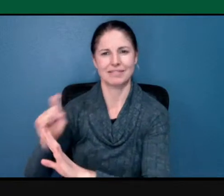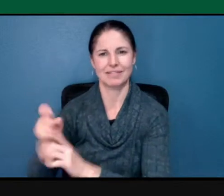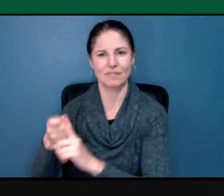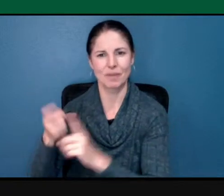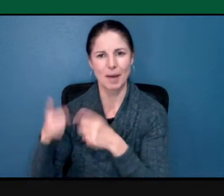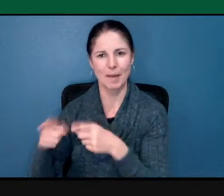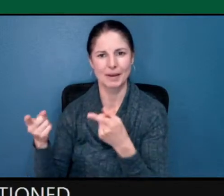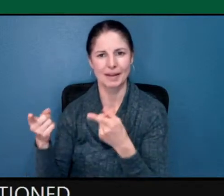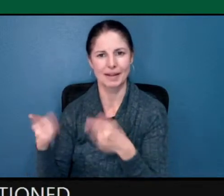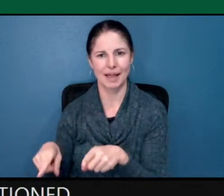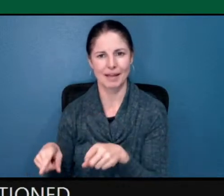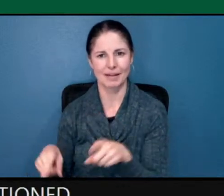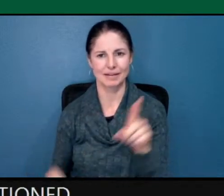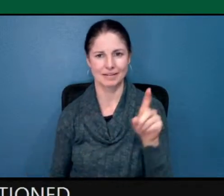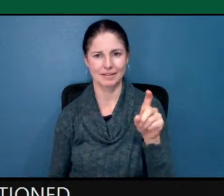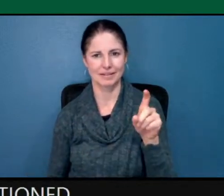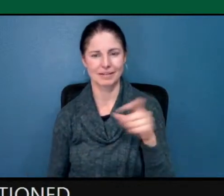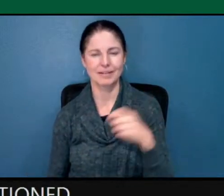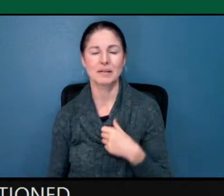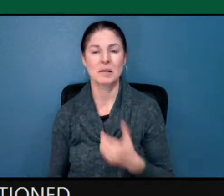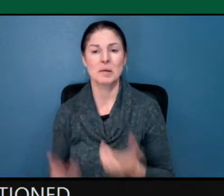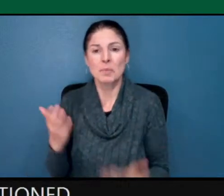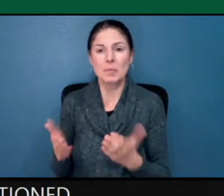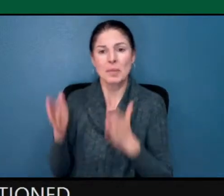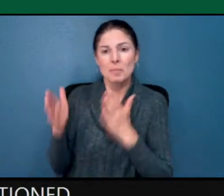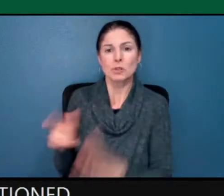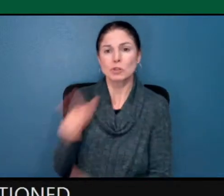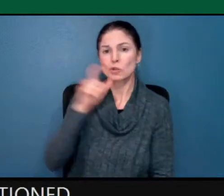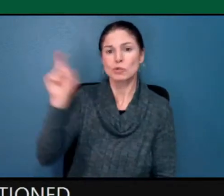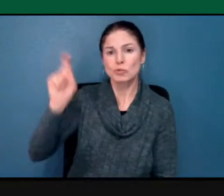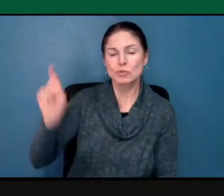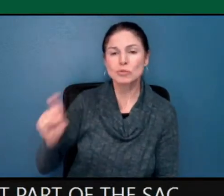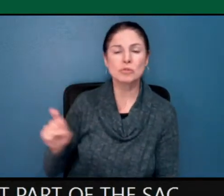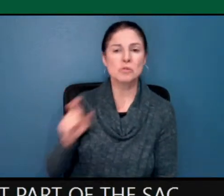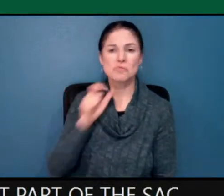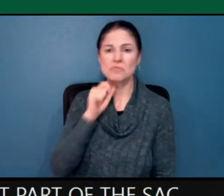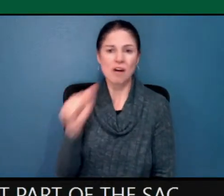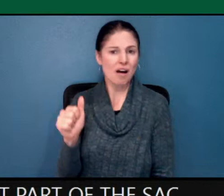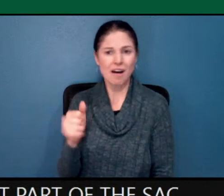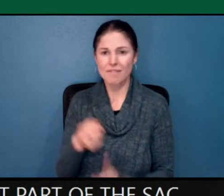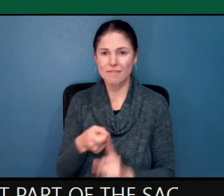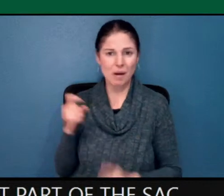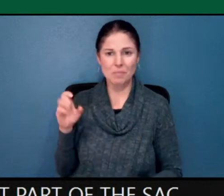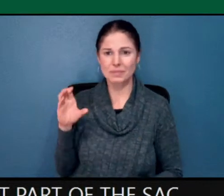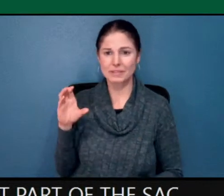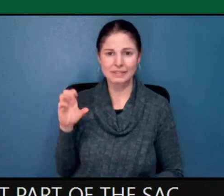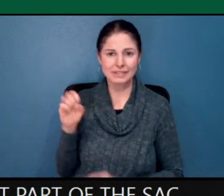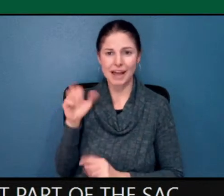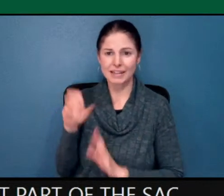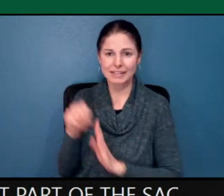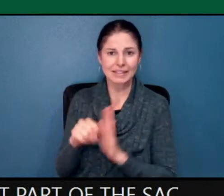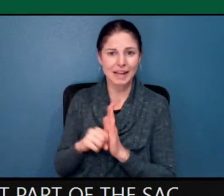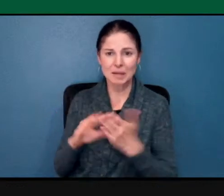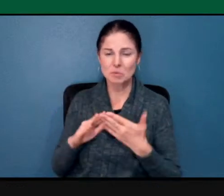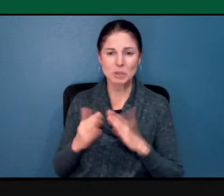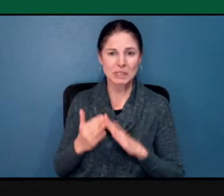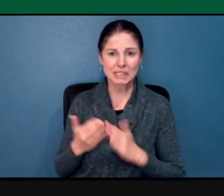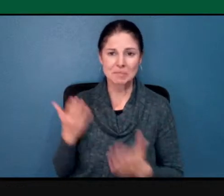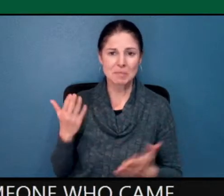wasn't part of the Sac State community, right? Maybe it was someone that came from the outside and just